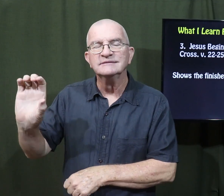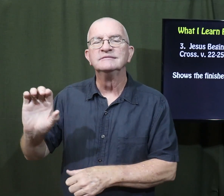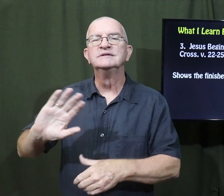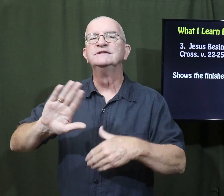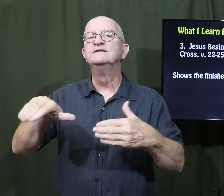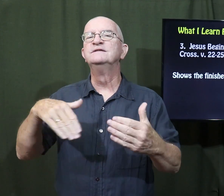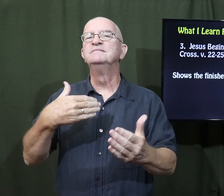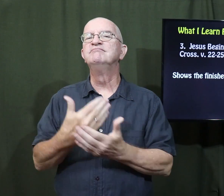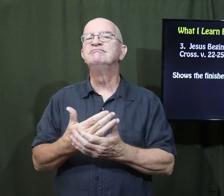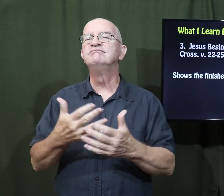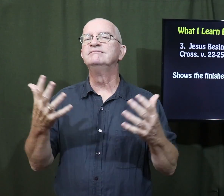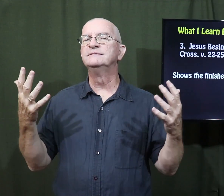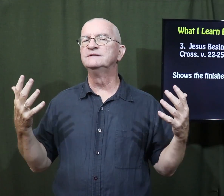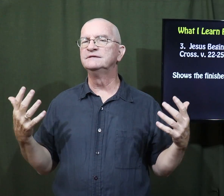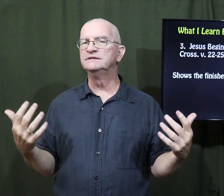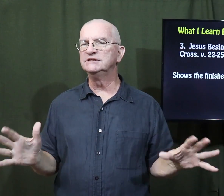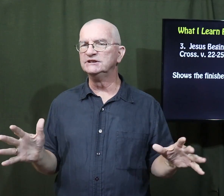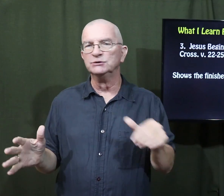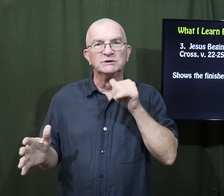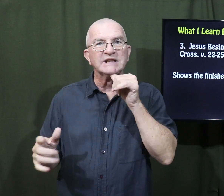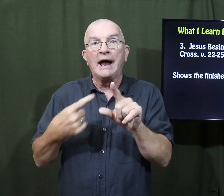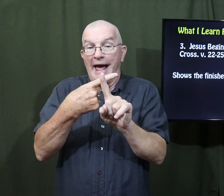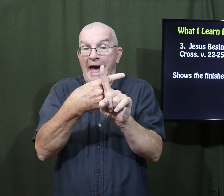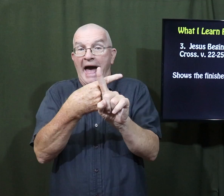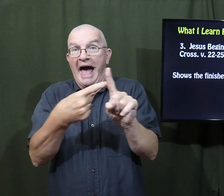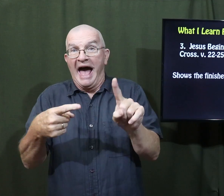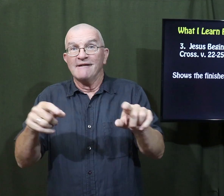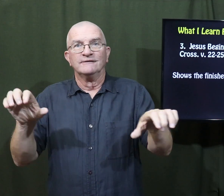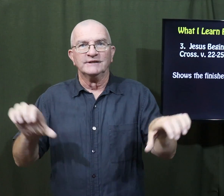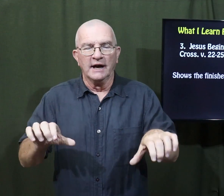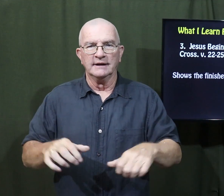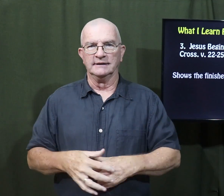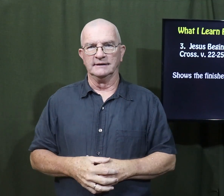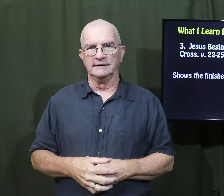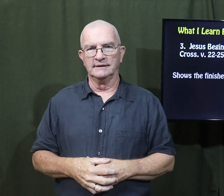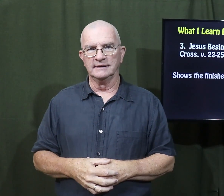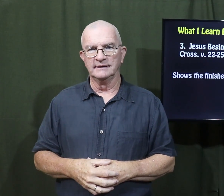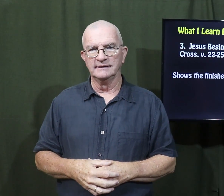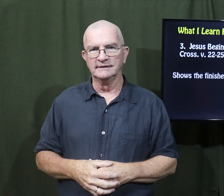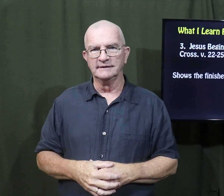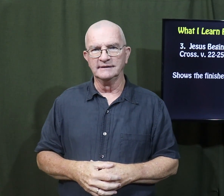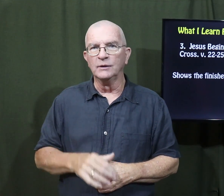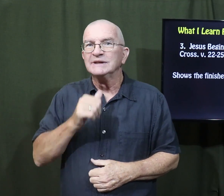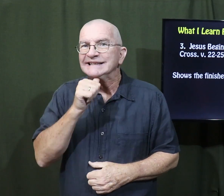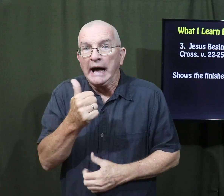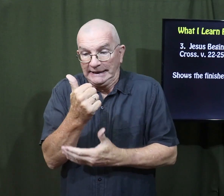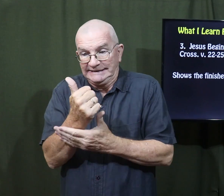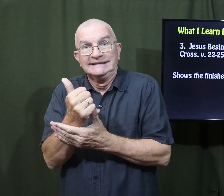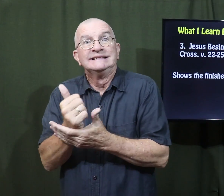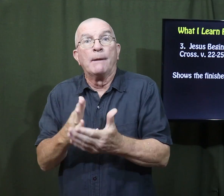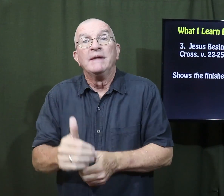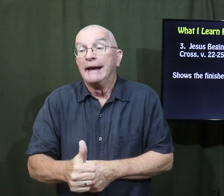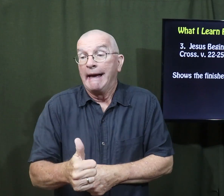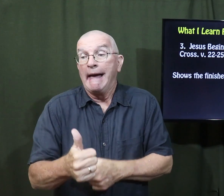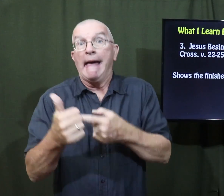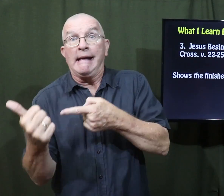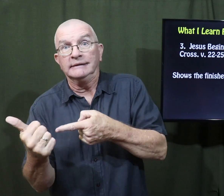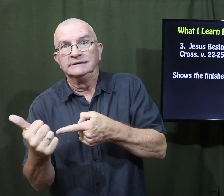was finished. It wasn't half done. There was not something else